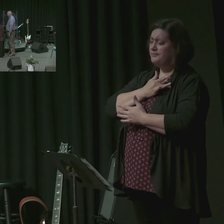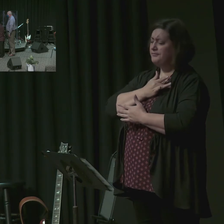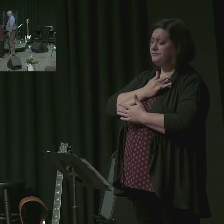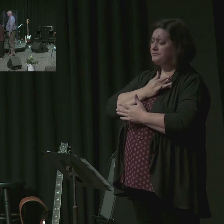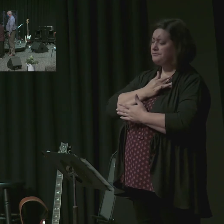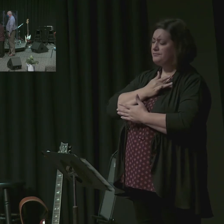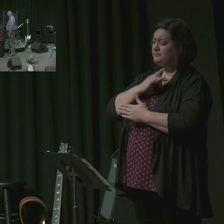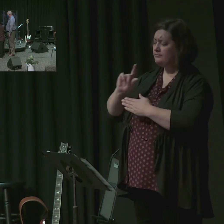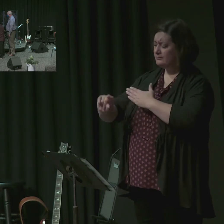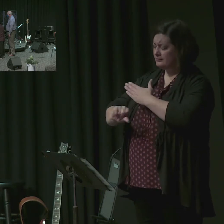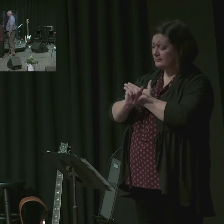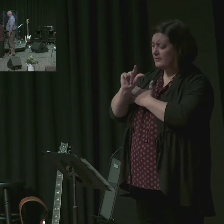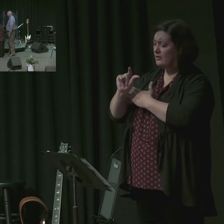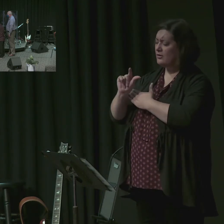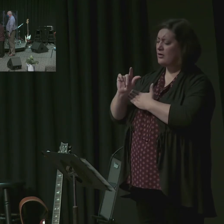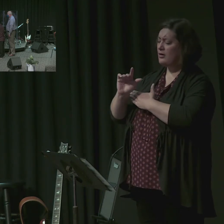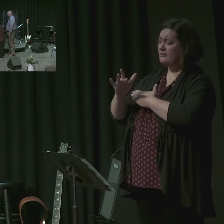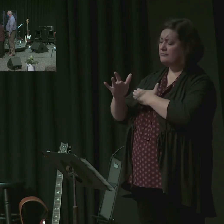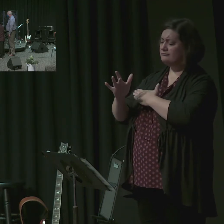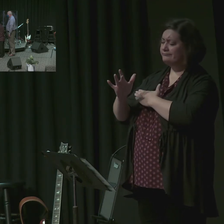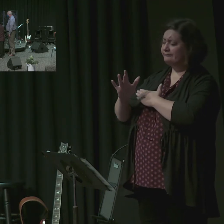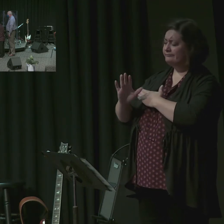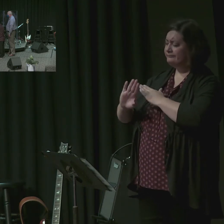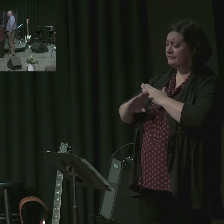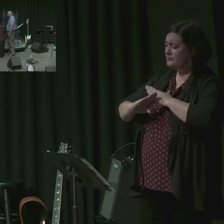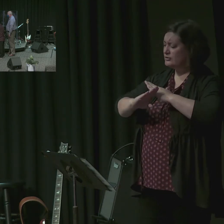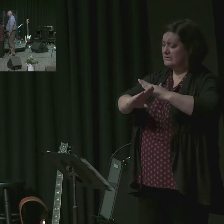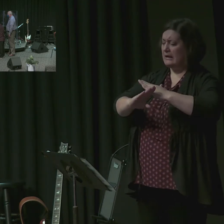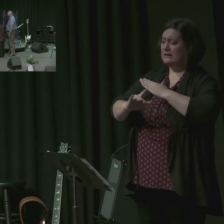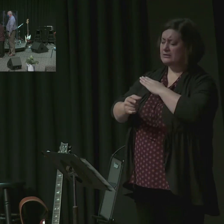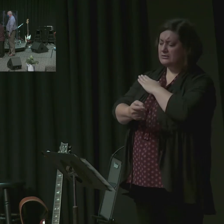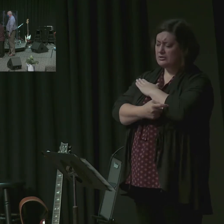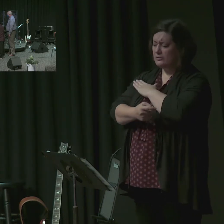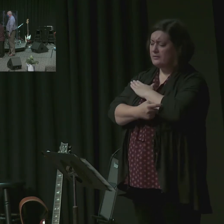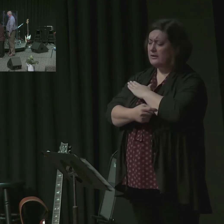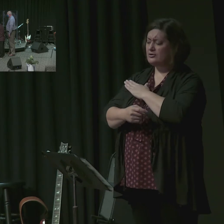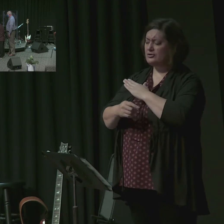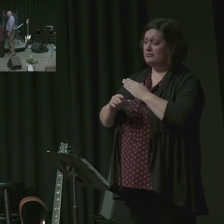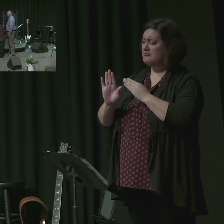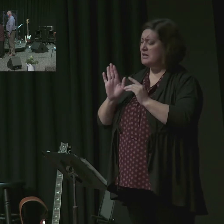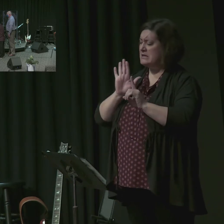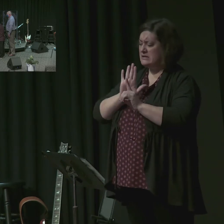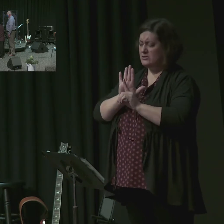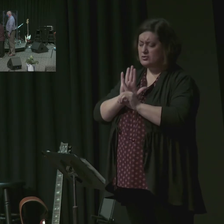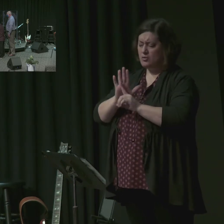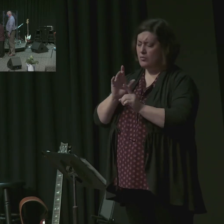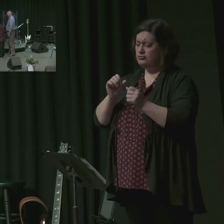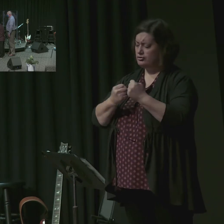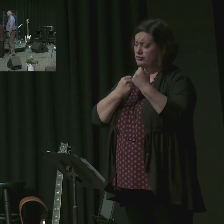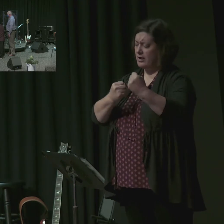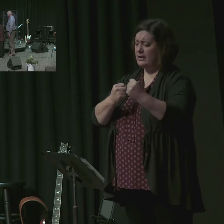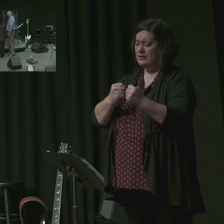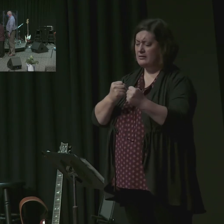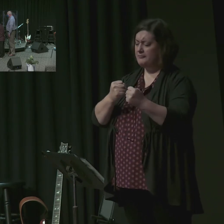serves among us, Father. Keep him from the temptation of serving under his own strength